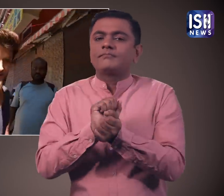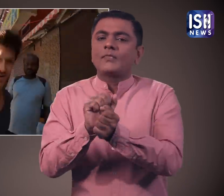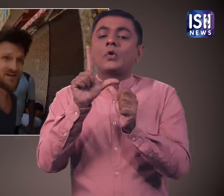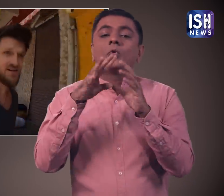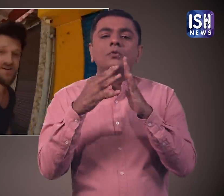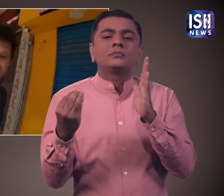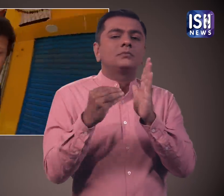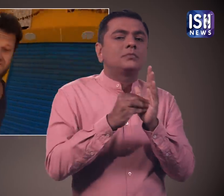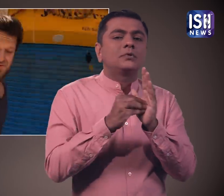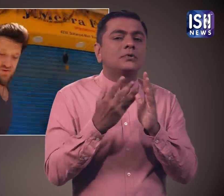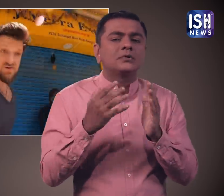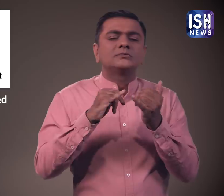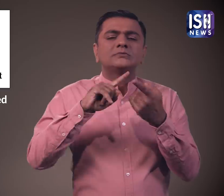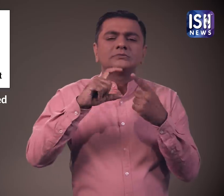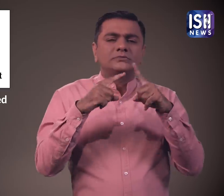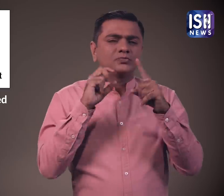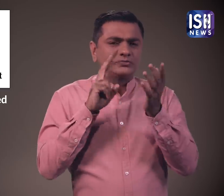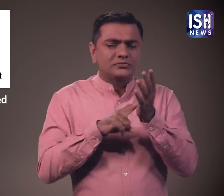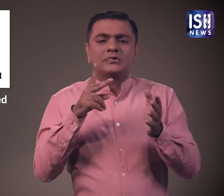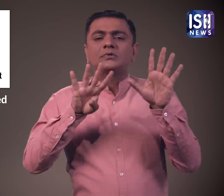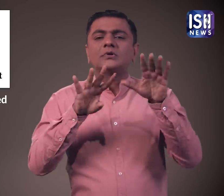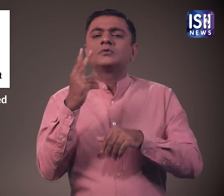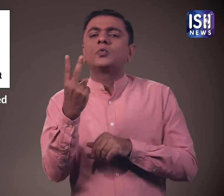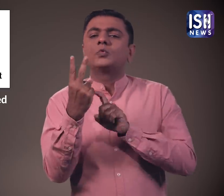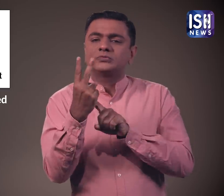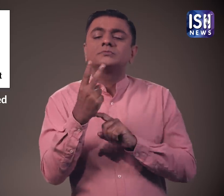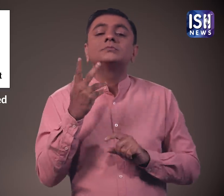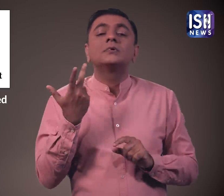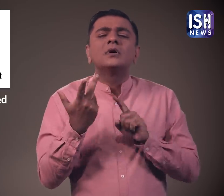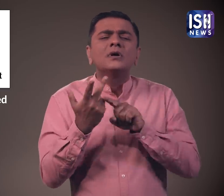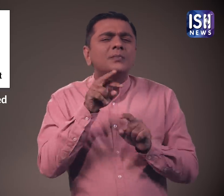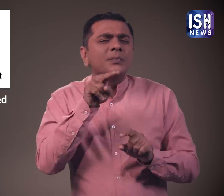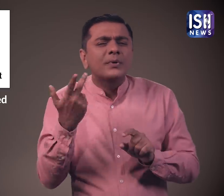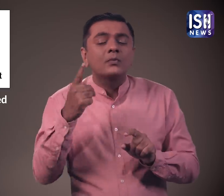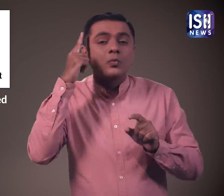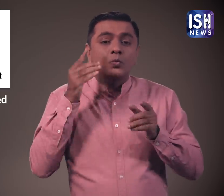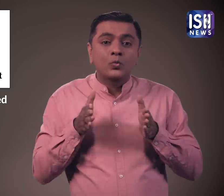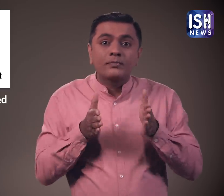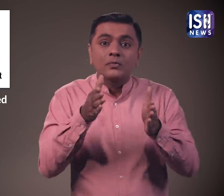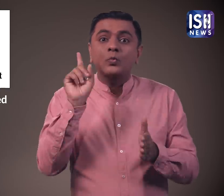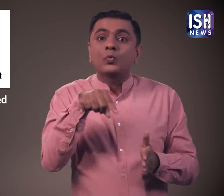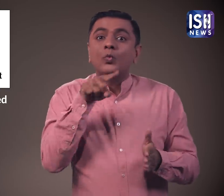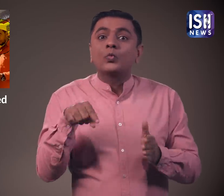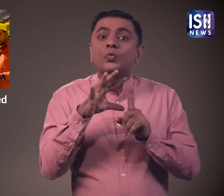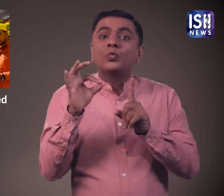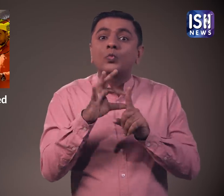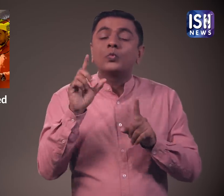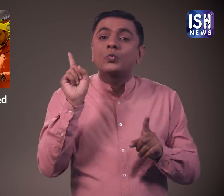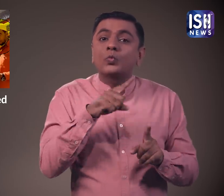He was booked under section 92 of the Karnataka Police Act. The law prescribes punishments for street